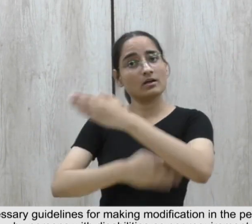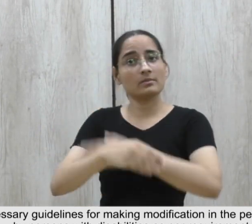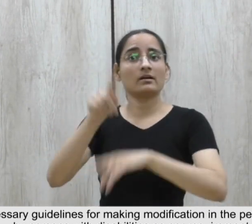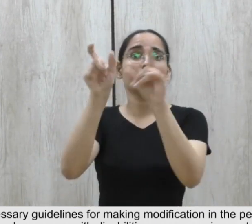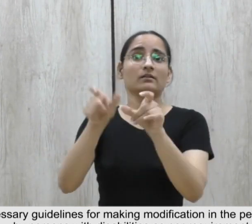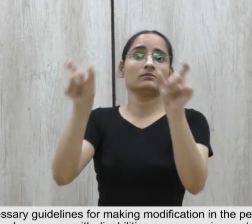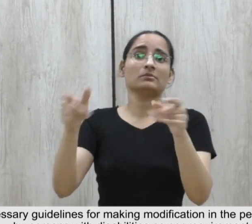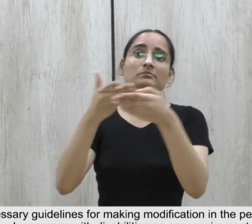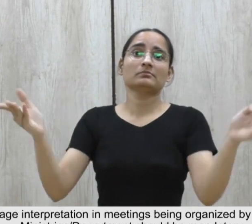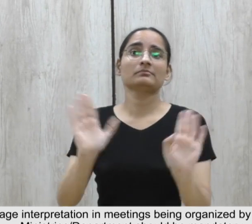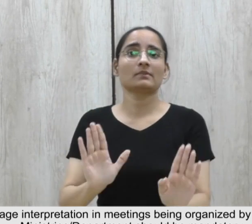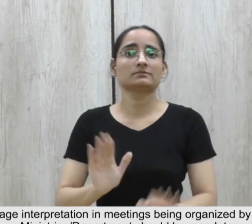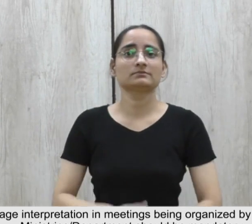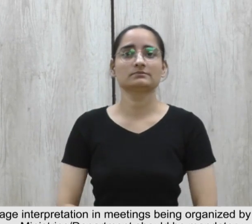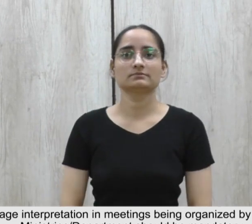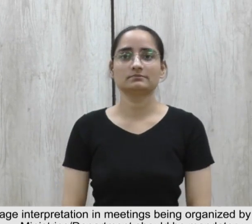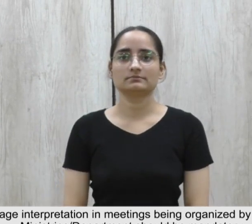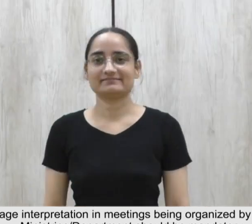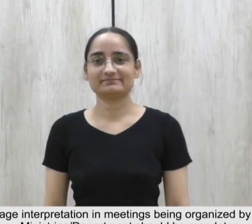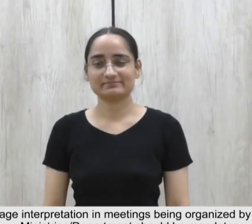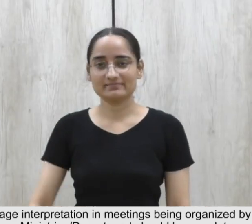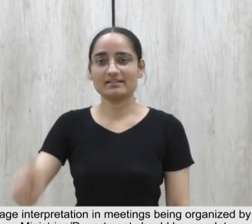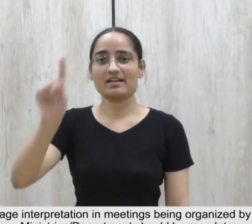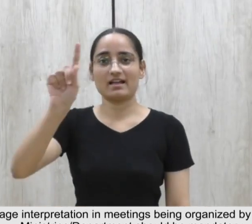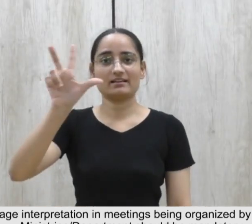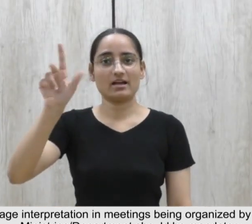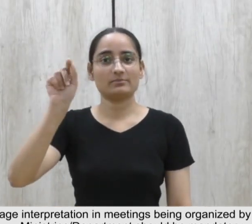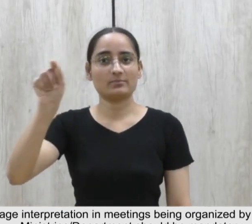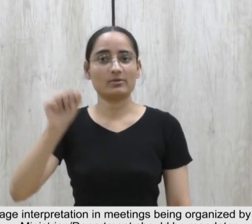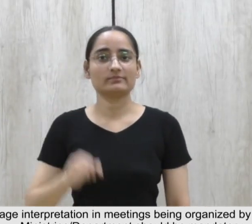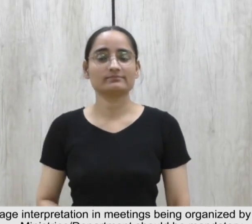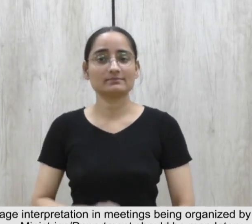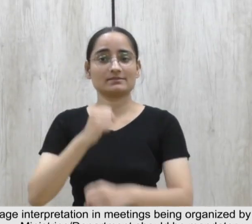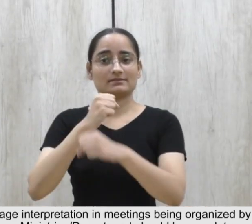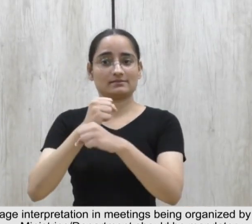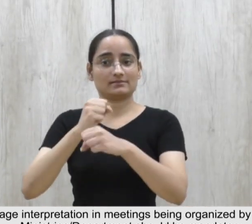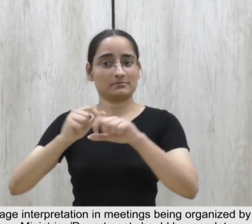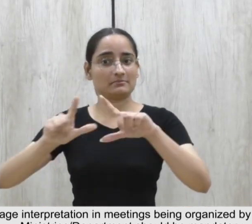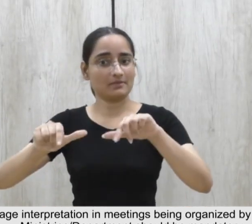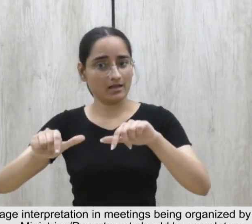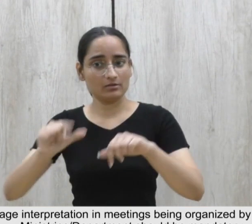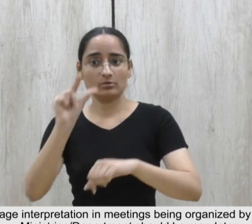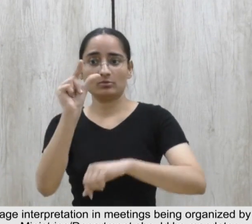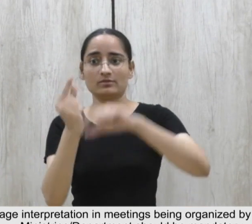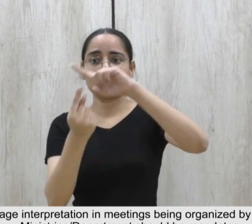18th point use of sign language interpretation